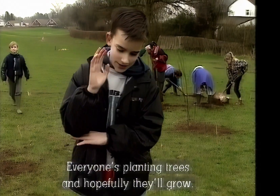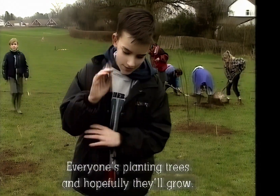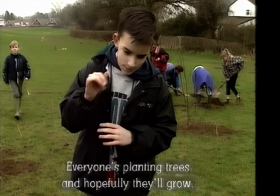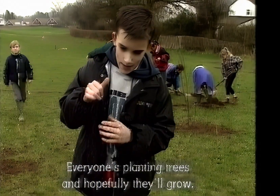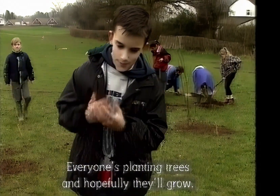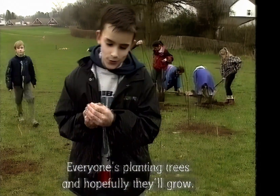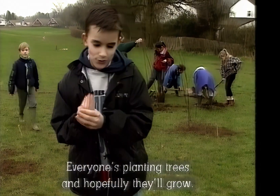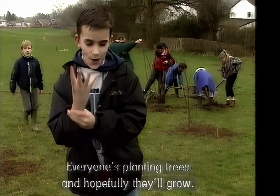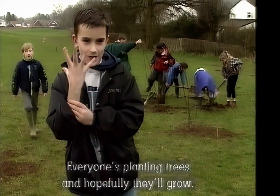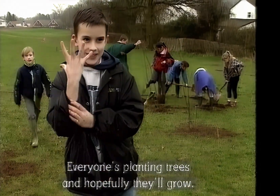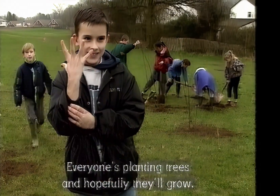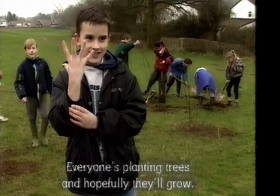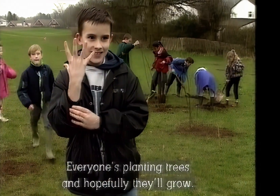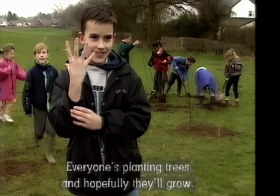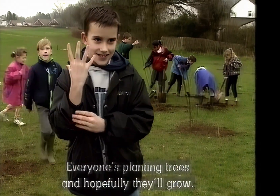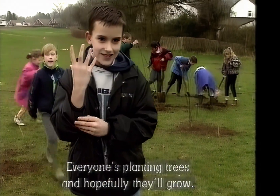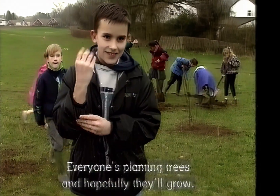Everyone's planting trees, and hopefully they'll grow.